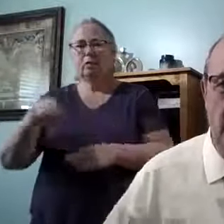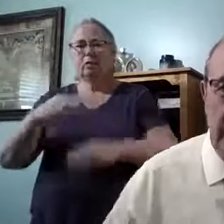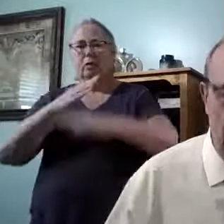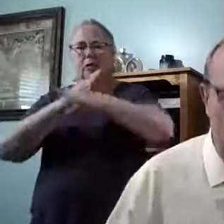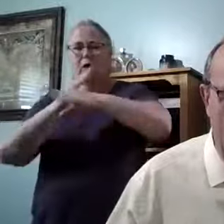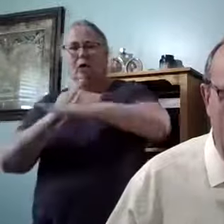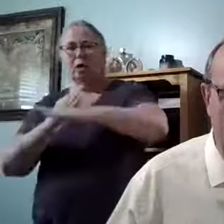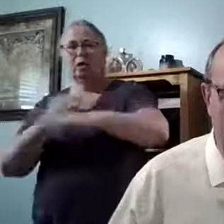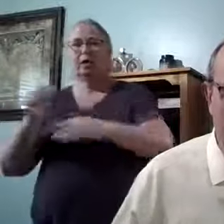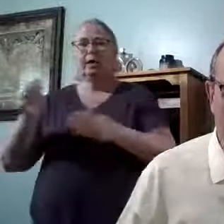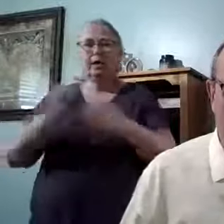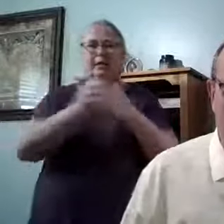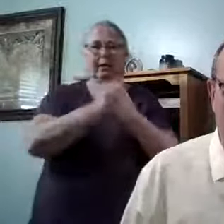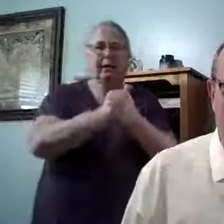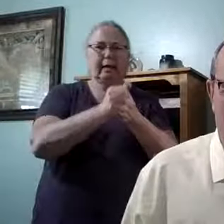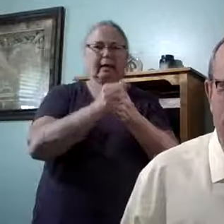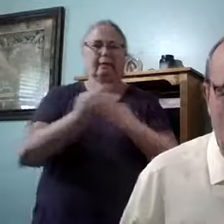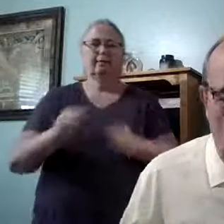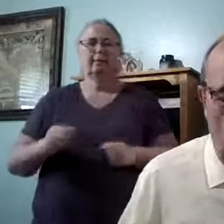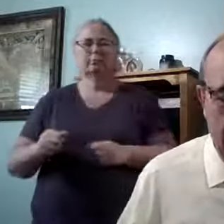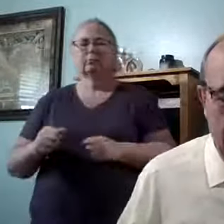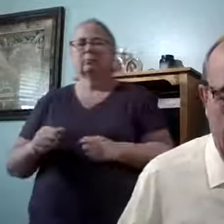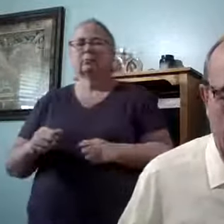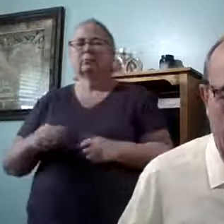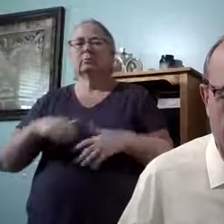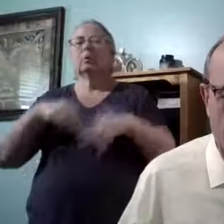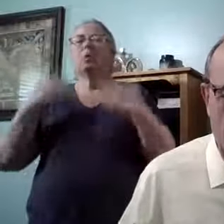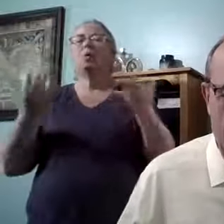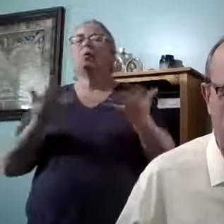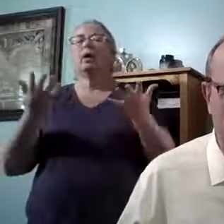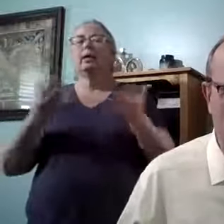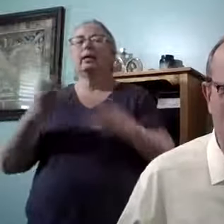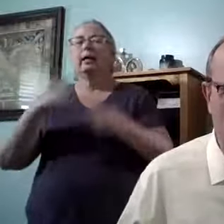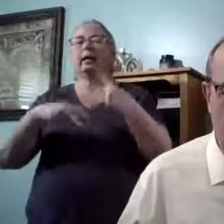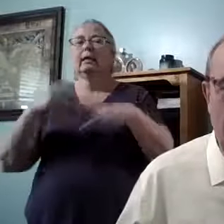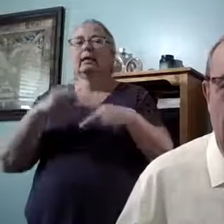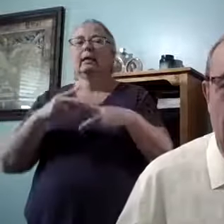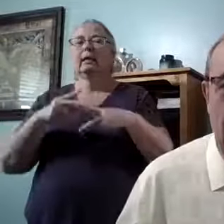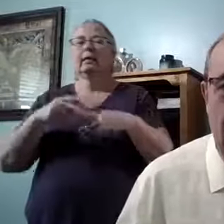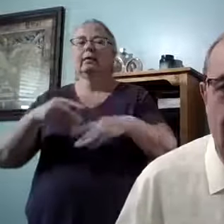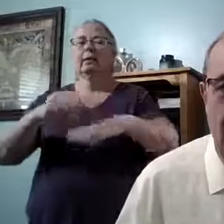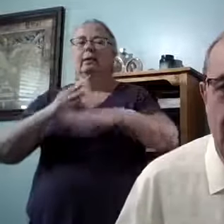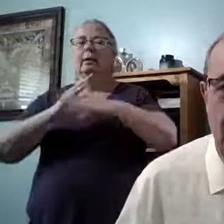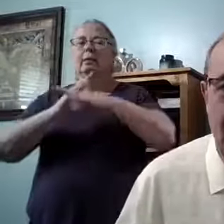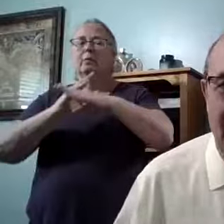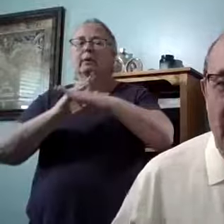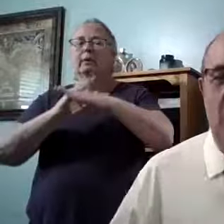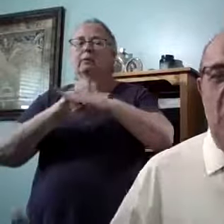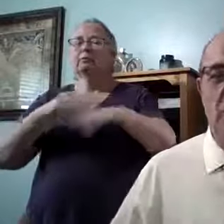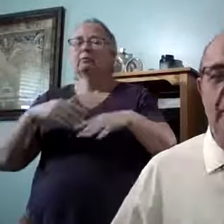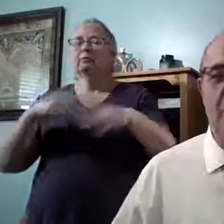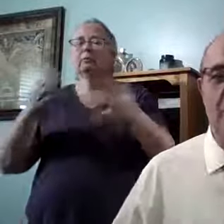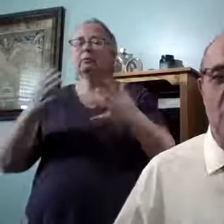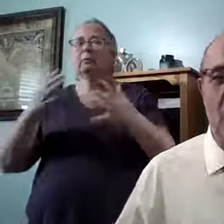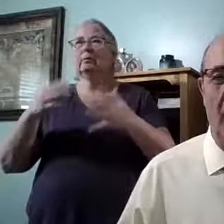guard and we have the guide. What kind of protection? With that kind of protection, who needs to worry?